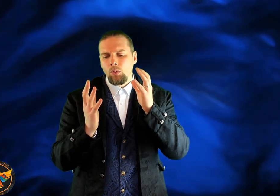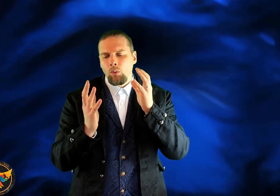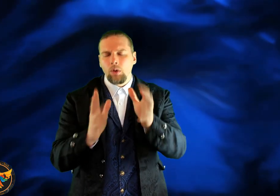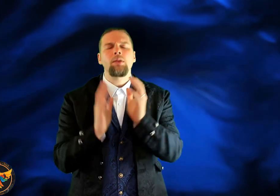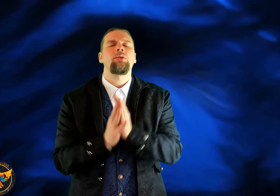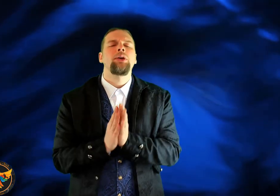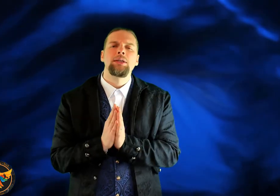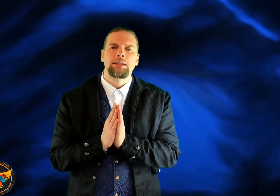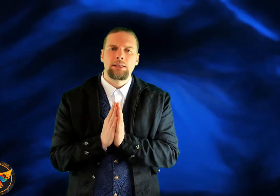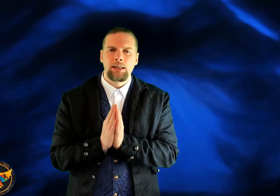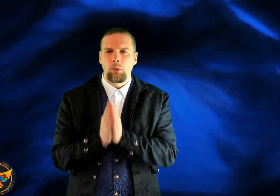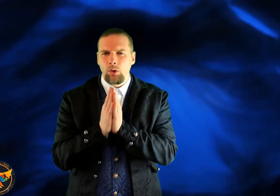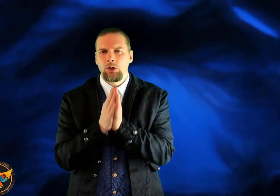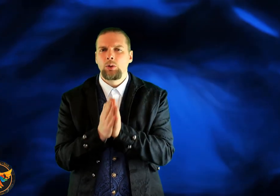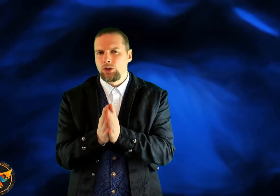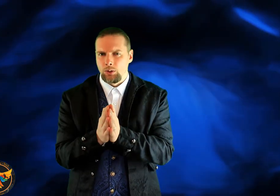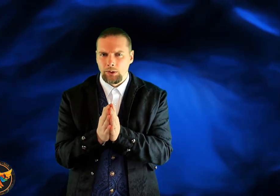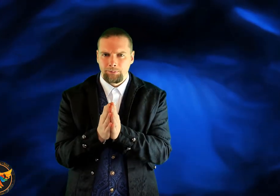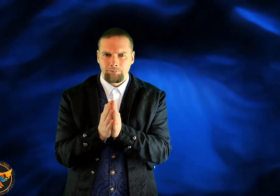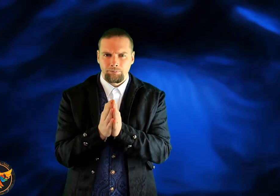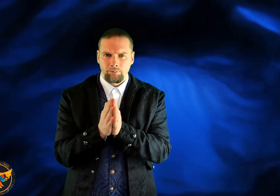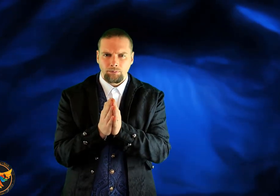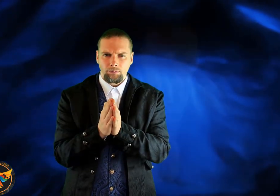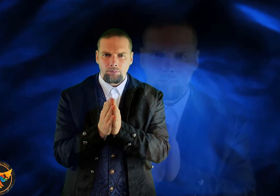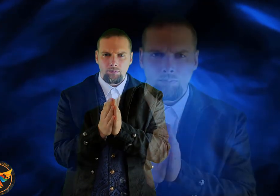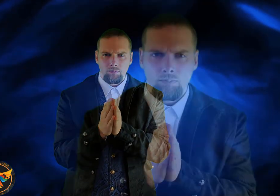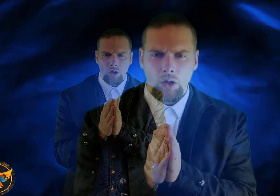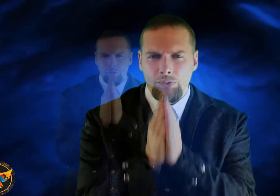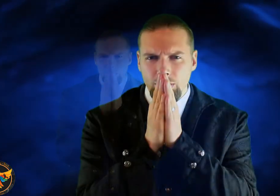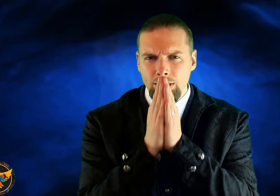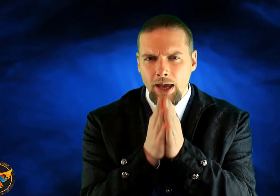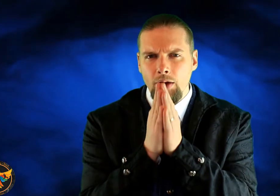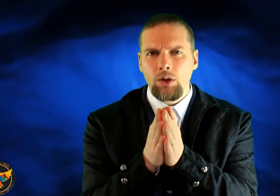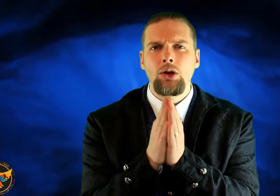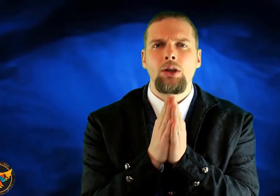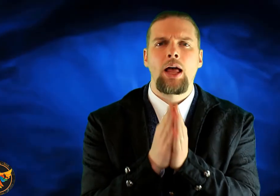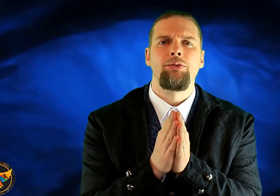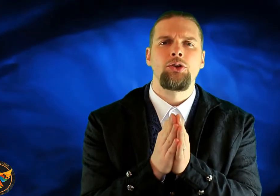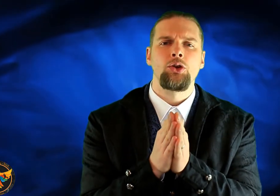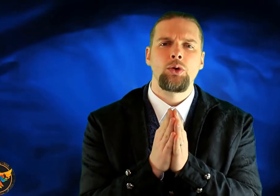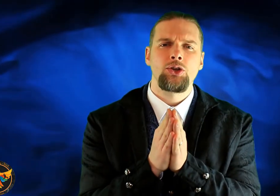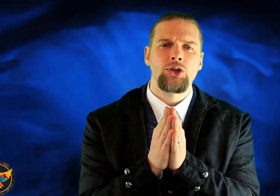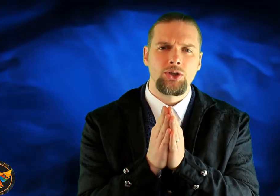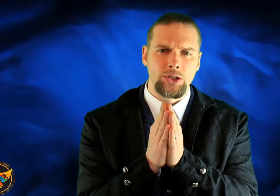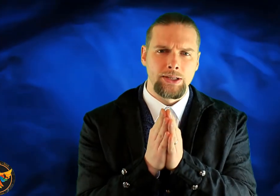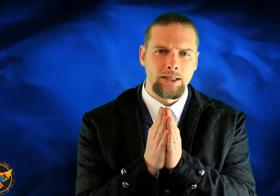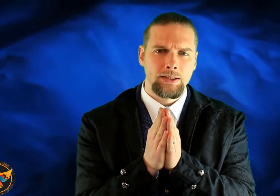One of the things that I want you to do, if there's an area in your life that you want to change is this.